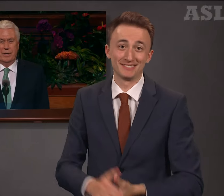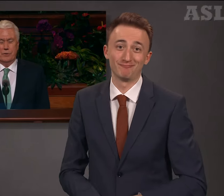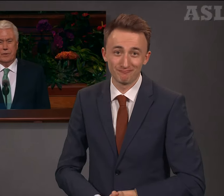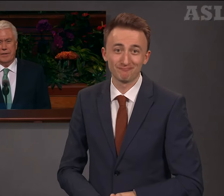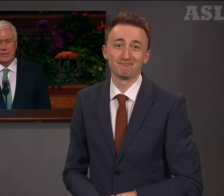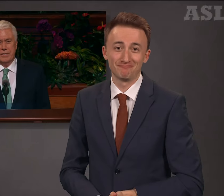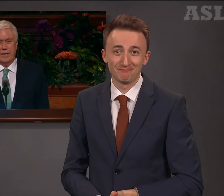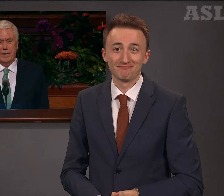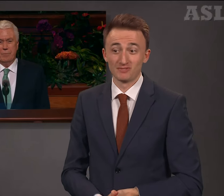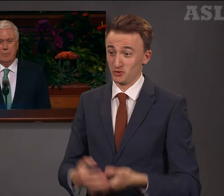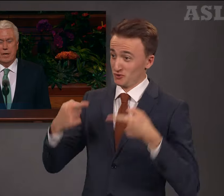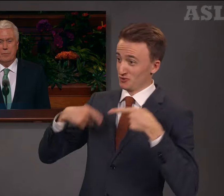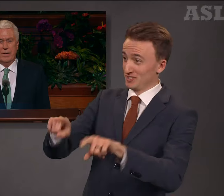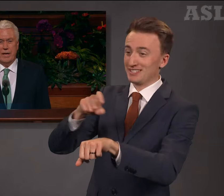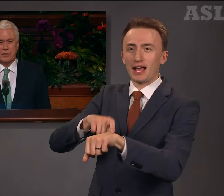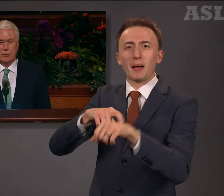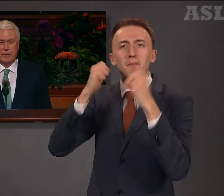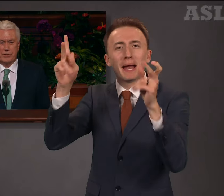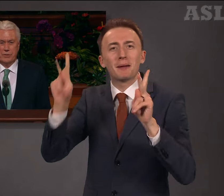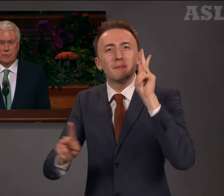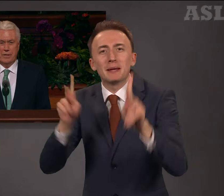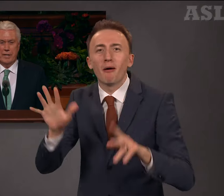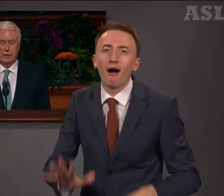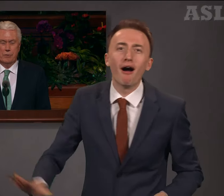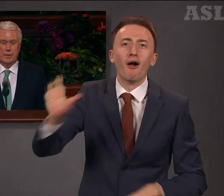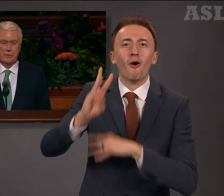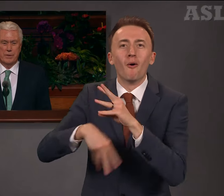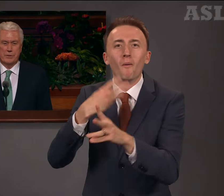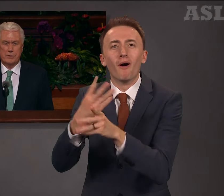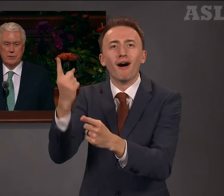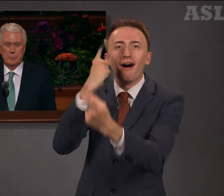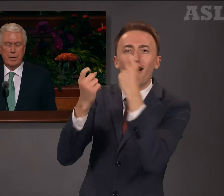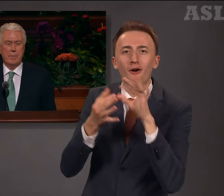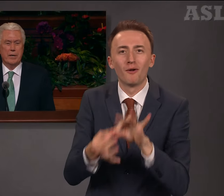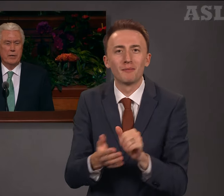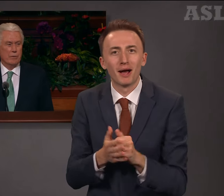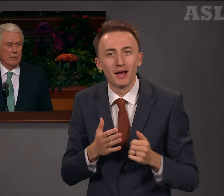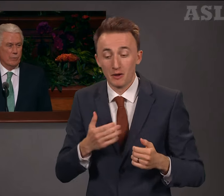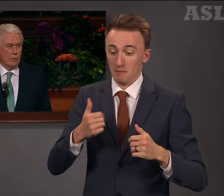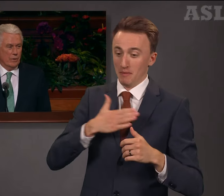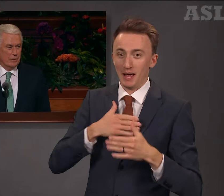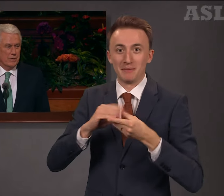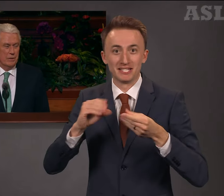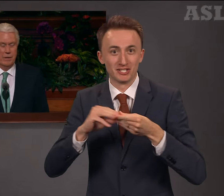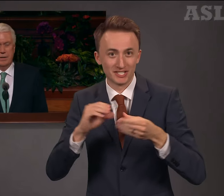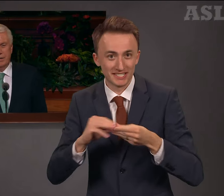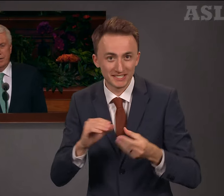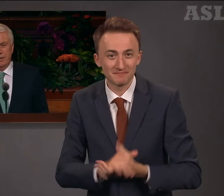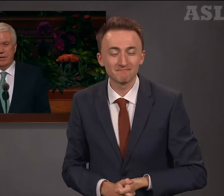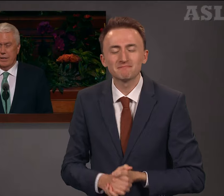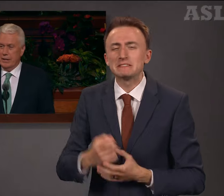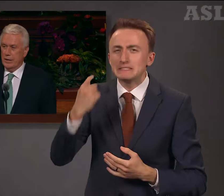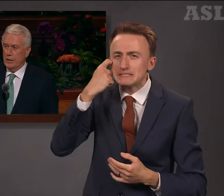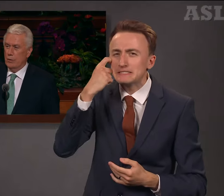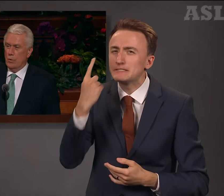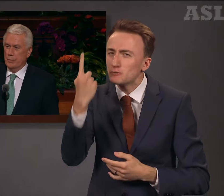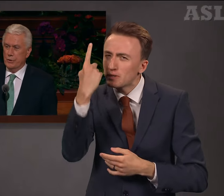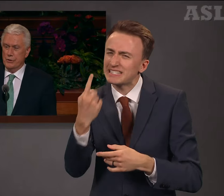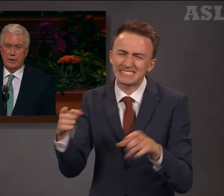During that time, I've been asked questions relating to these messages by many around the world. Lately, one particular